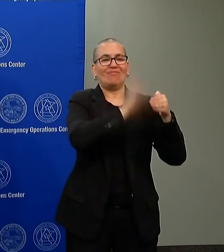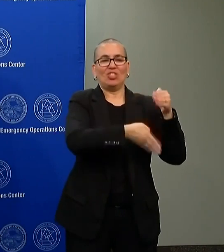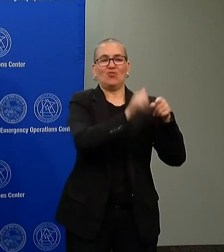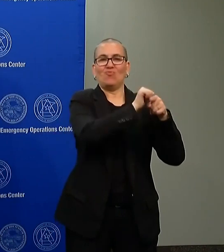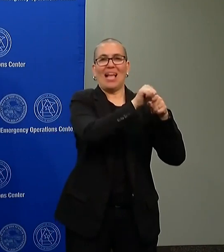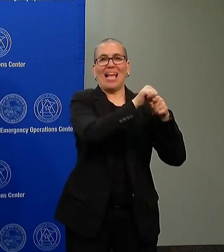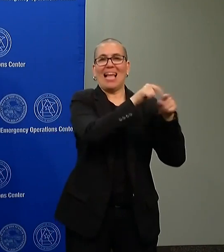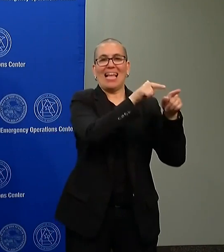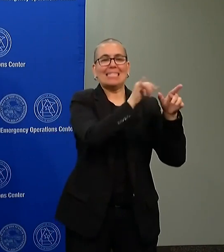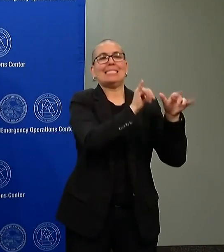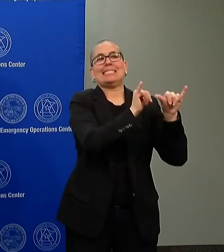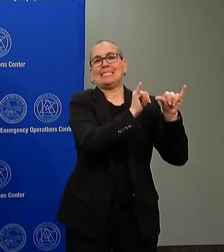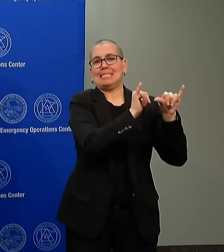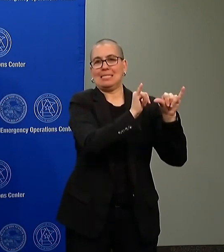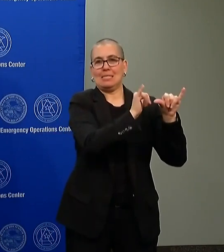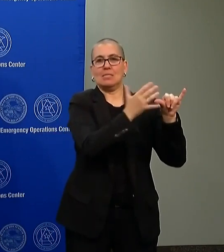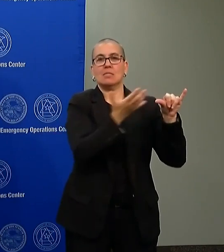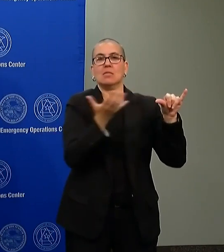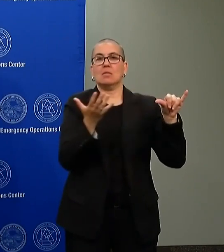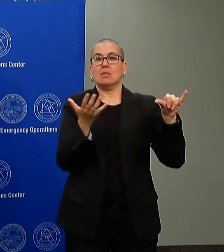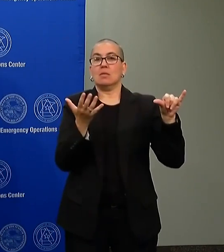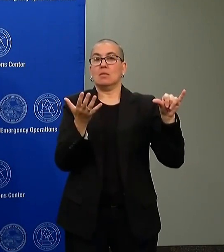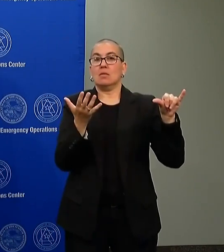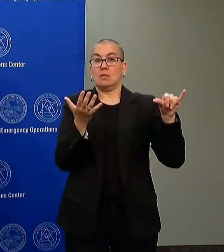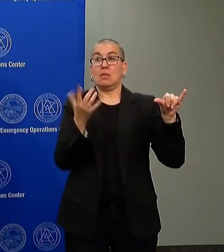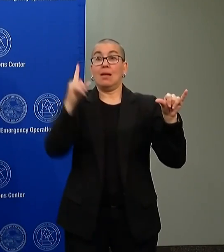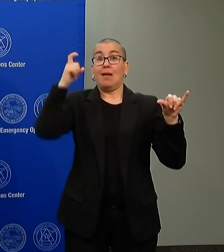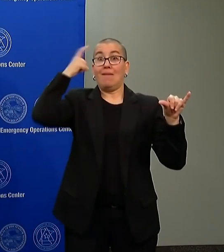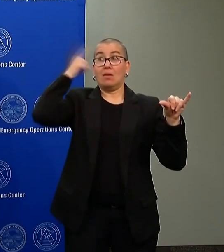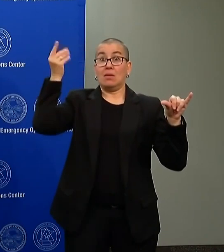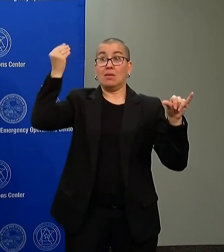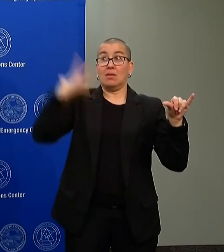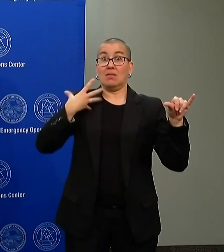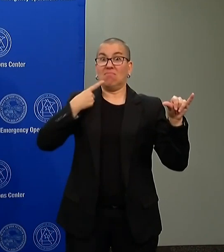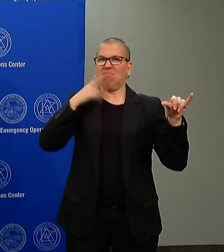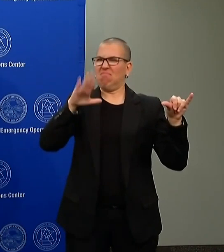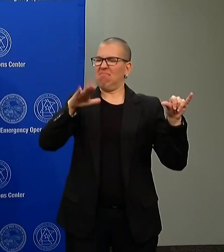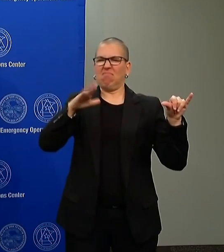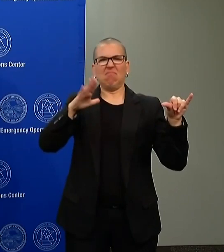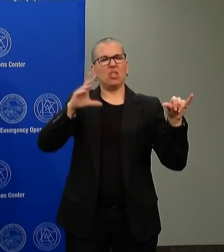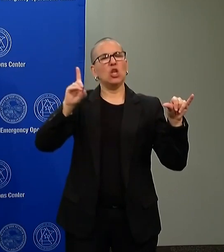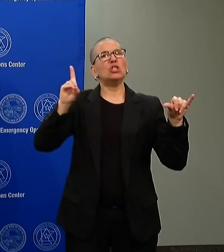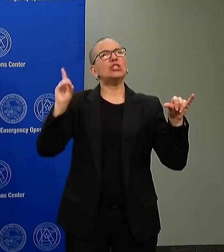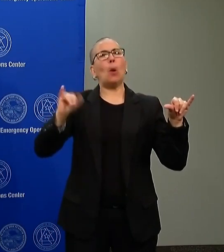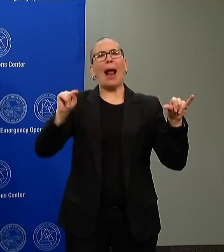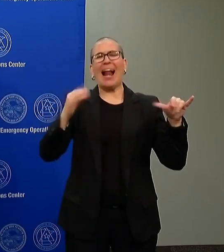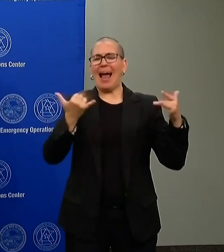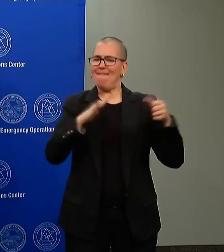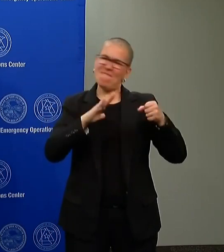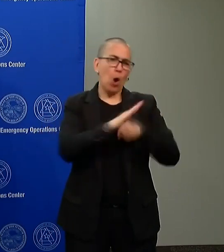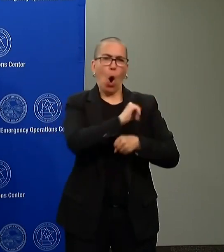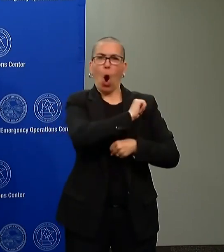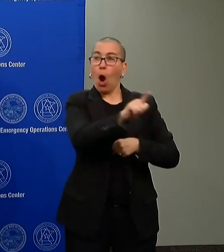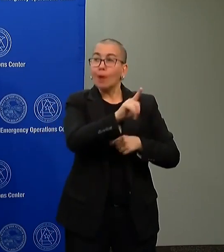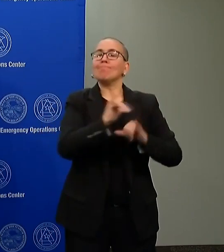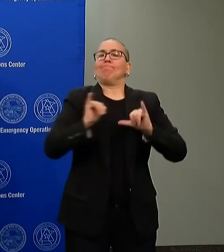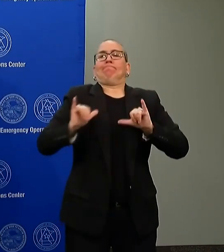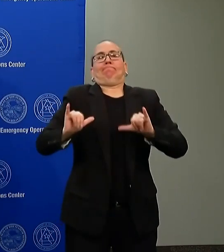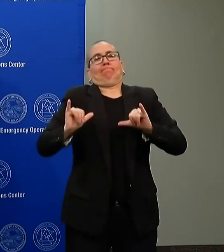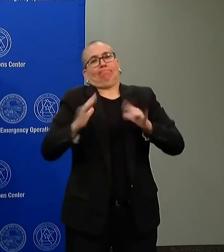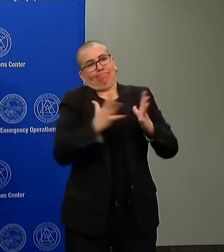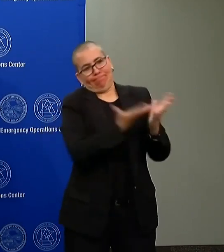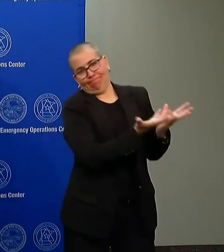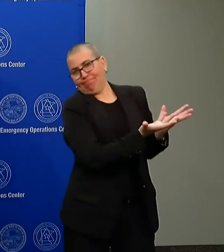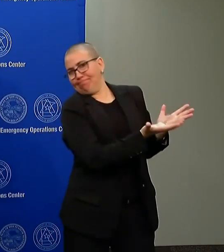But when the governor tasked me this morning with full mobilization, his expectation is that every soldier and airman, regardless of